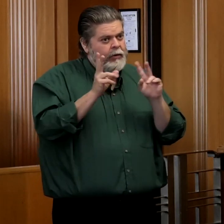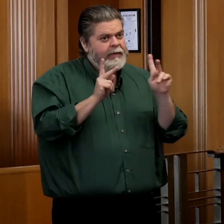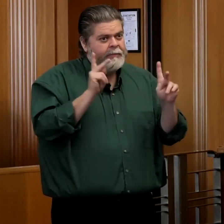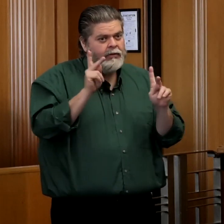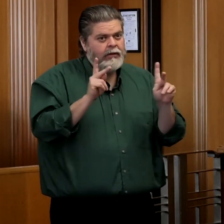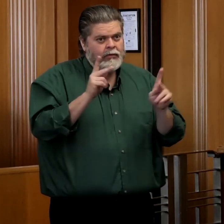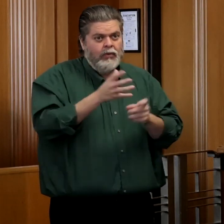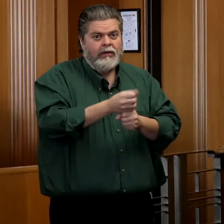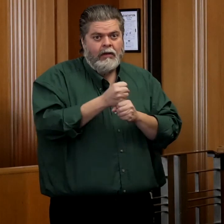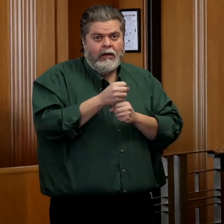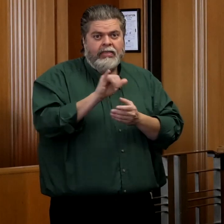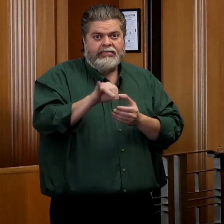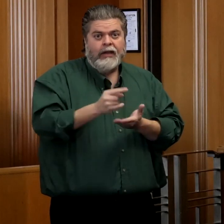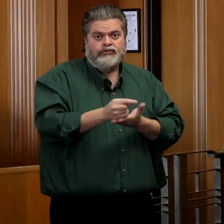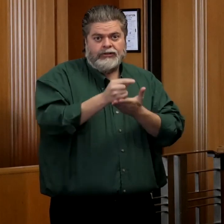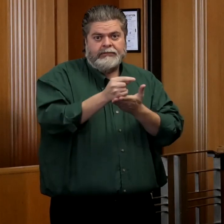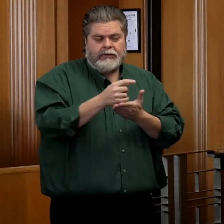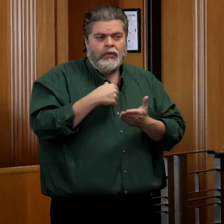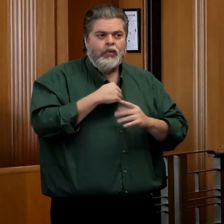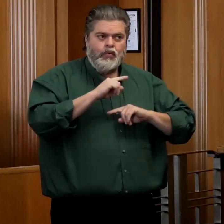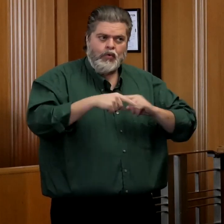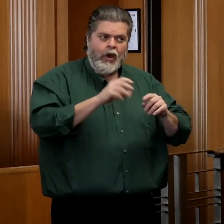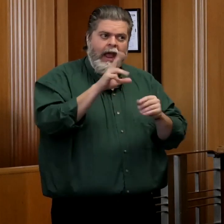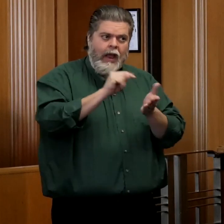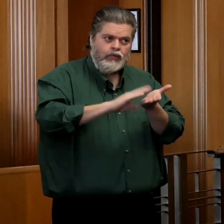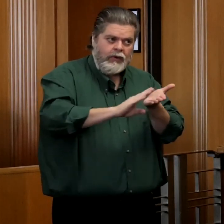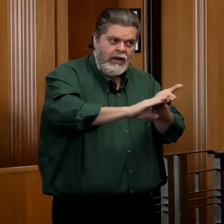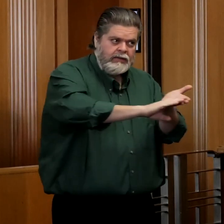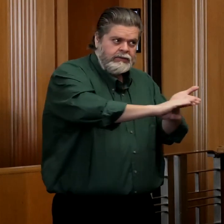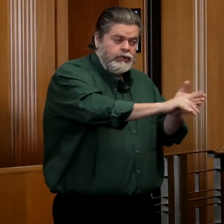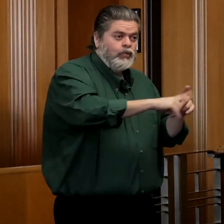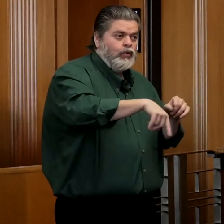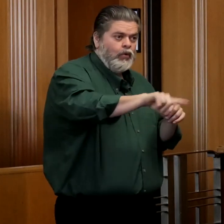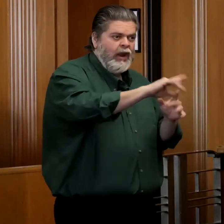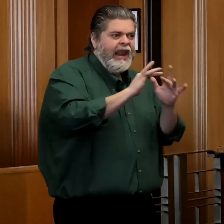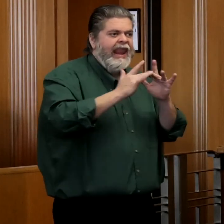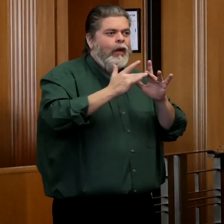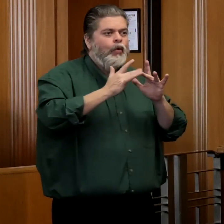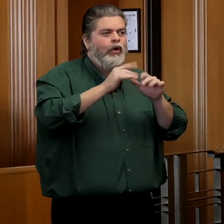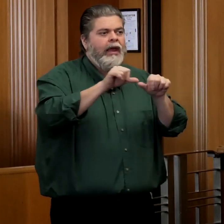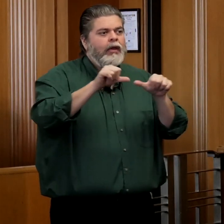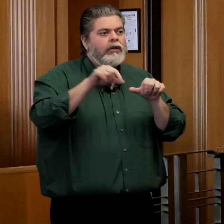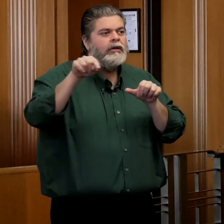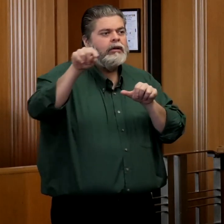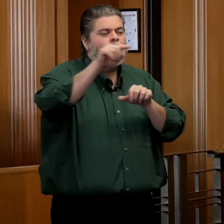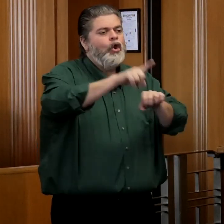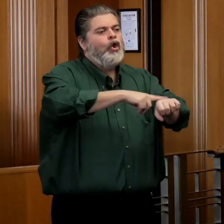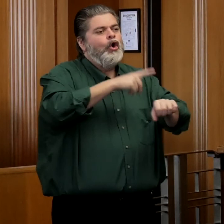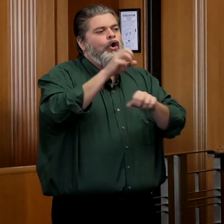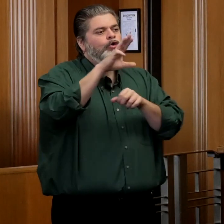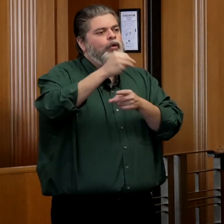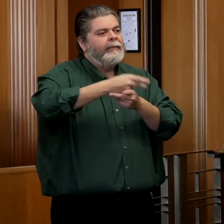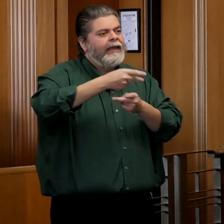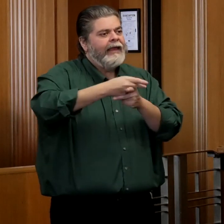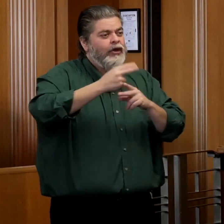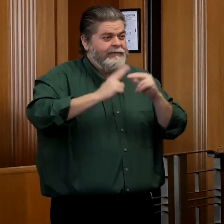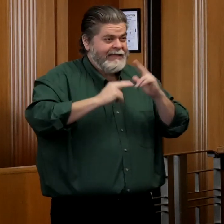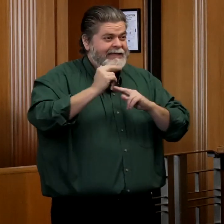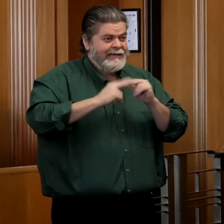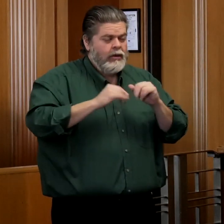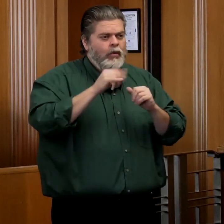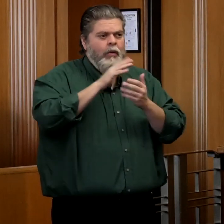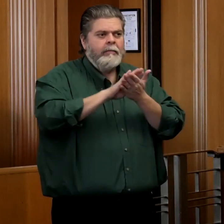receiving that treatment. We're also rolling that out to our network sites as well, as well as long-term care, so that's going to be really